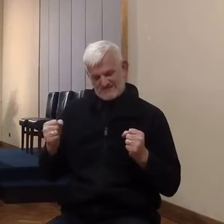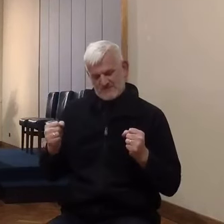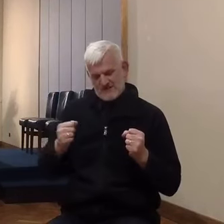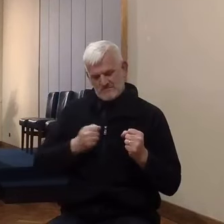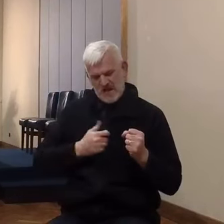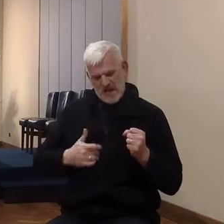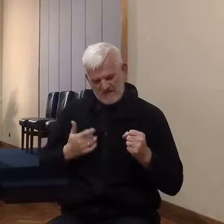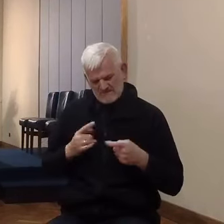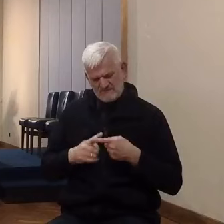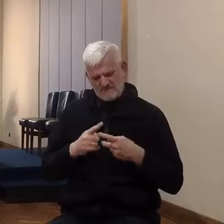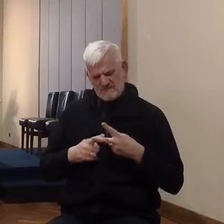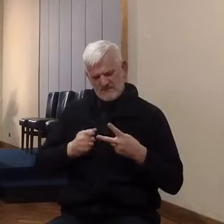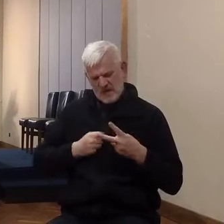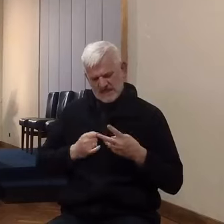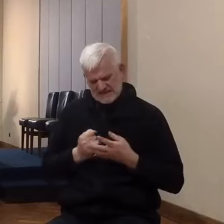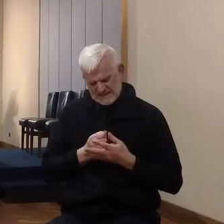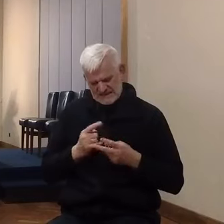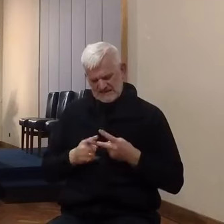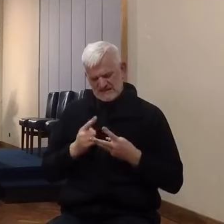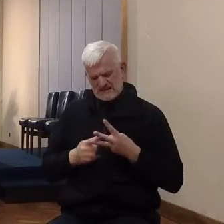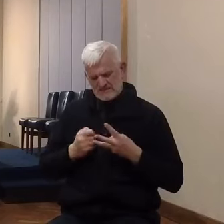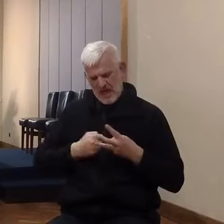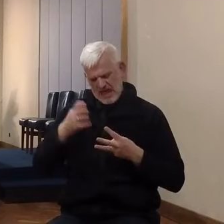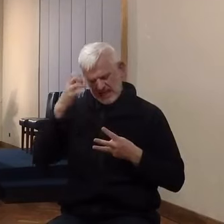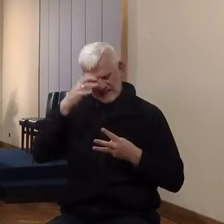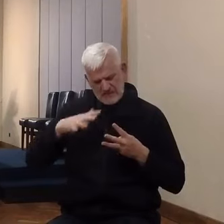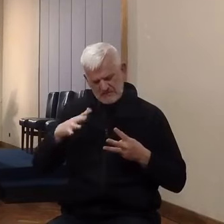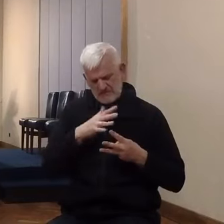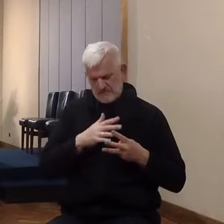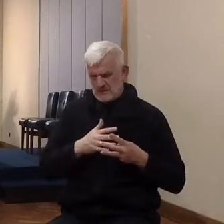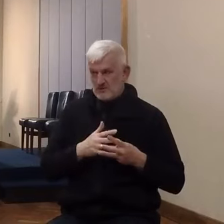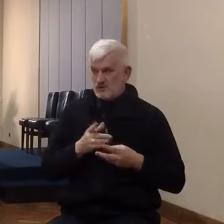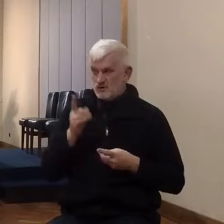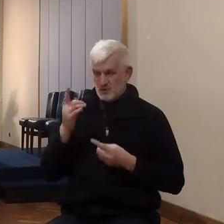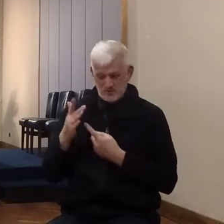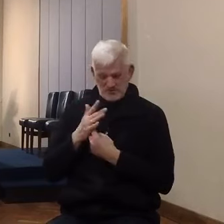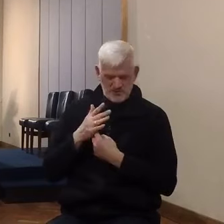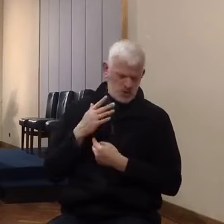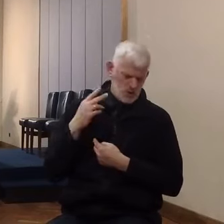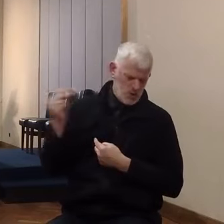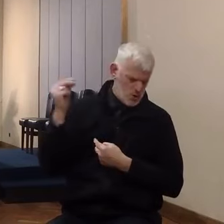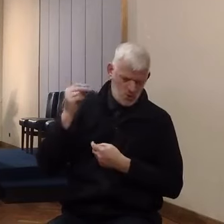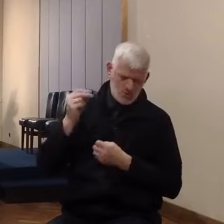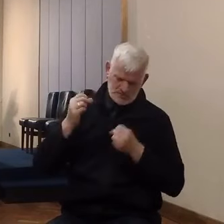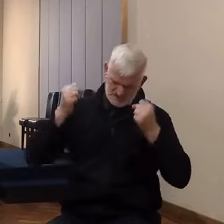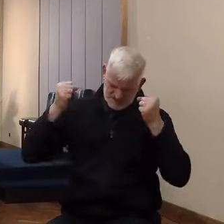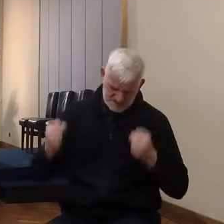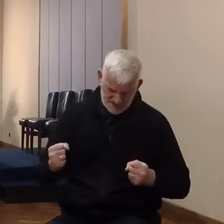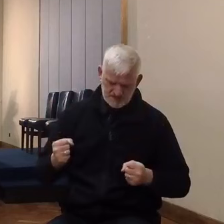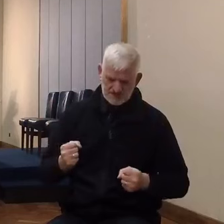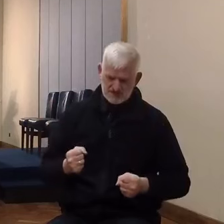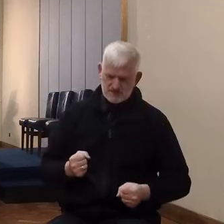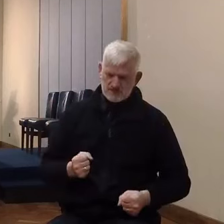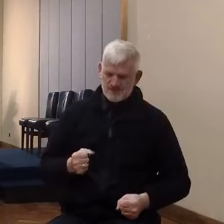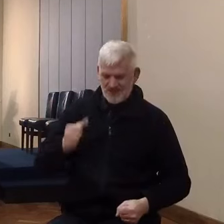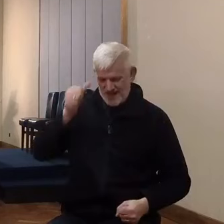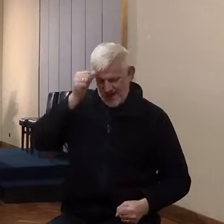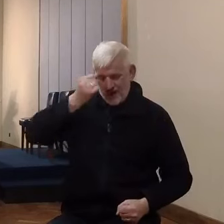ways. I will not yield to this particular threat or foe or enemy that wants